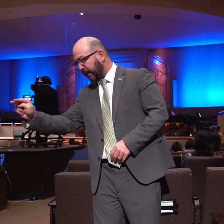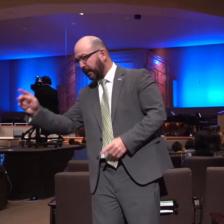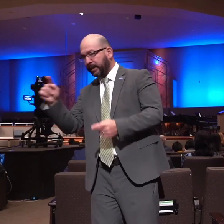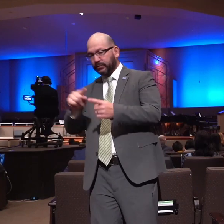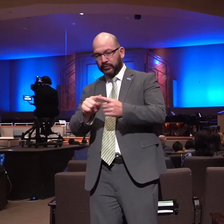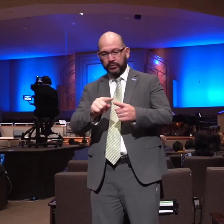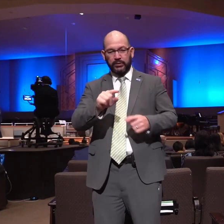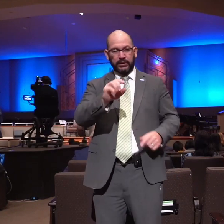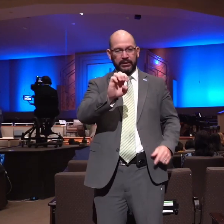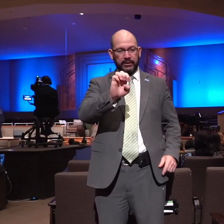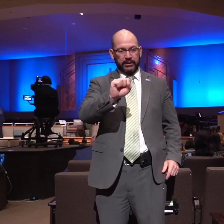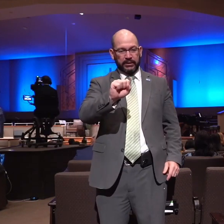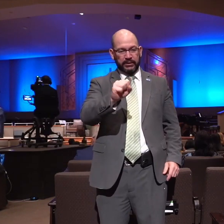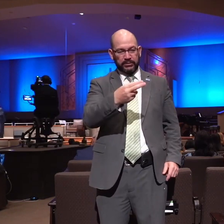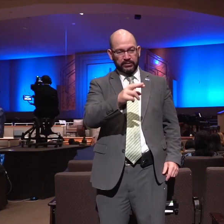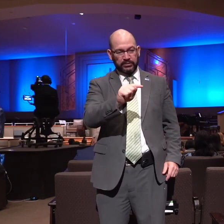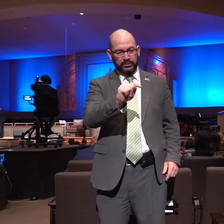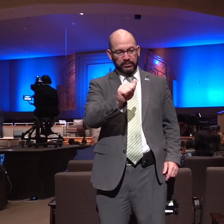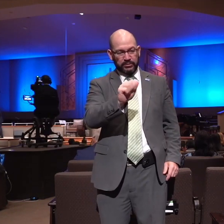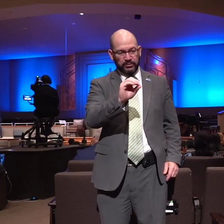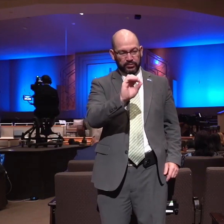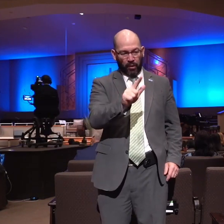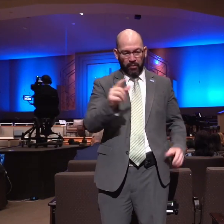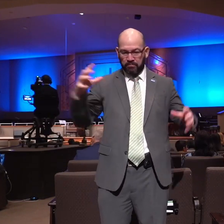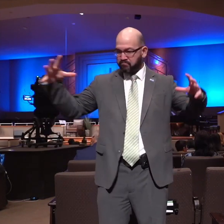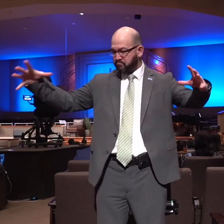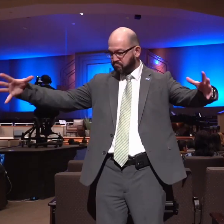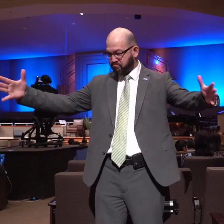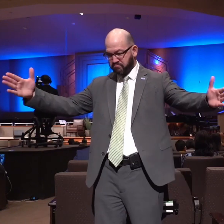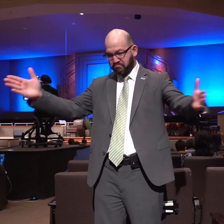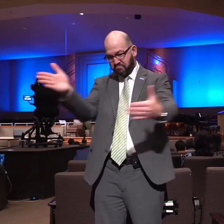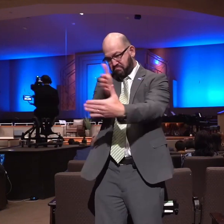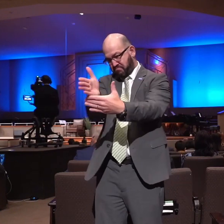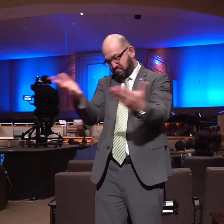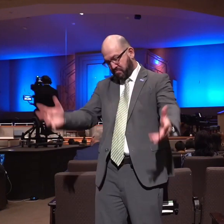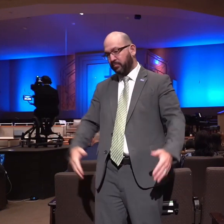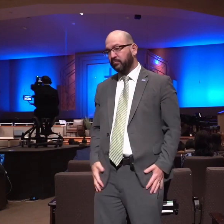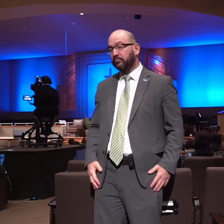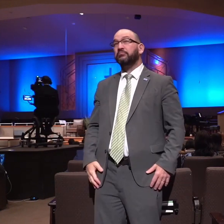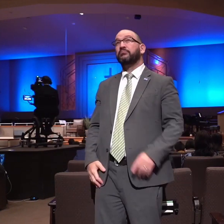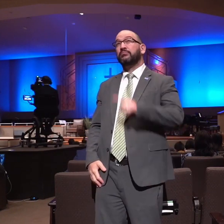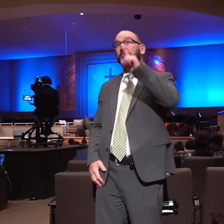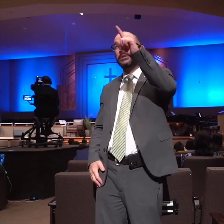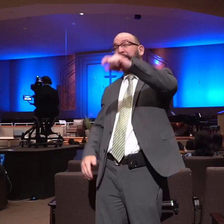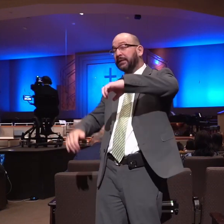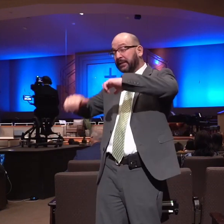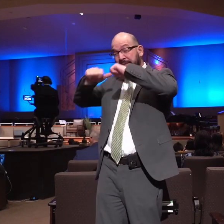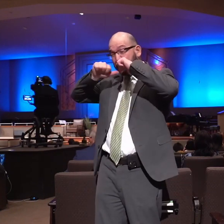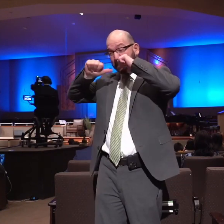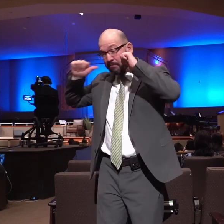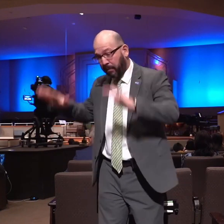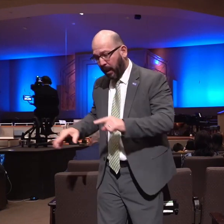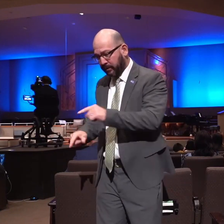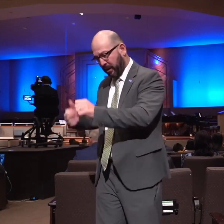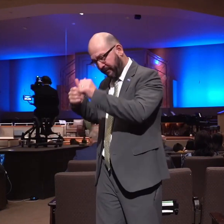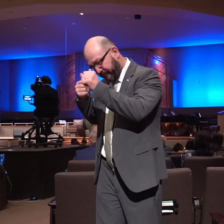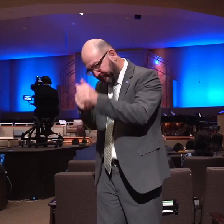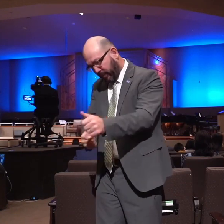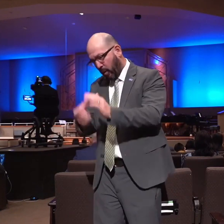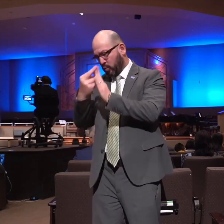here's this young boy that's been designed for a specific purpose he's under this Nazirite vow his mother and father were very careful